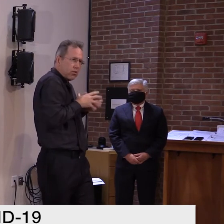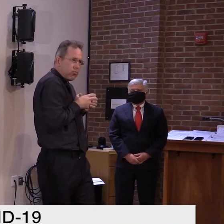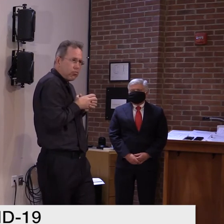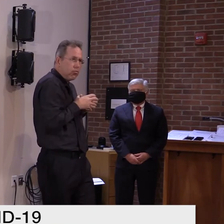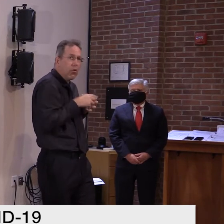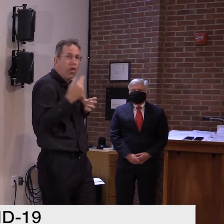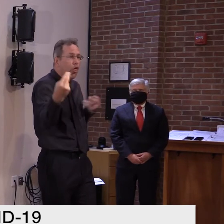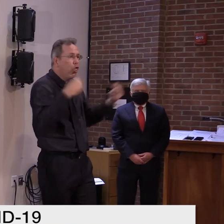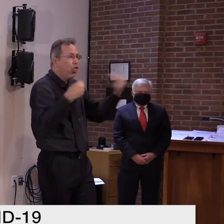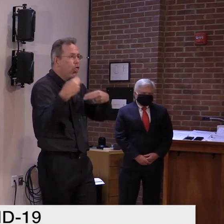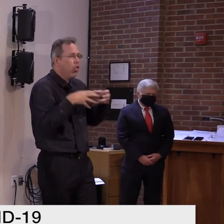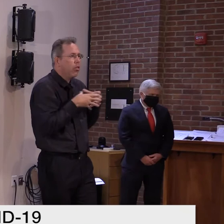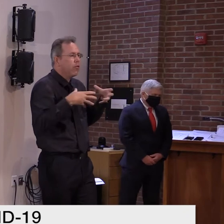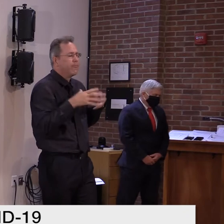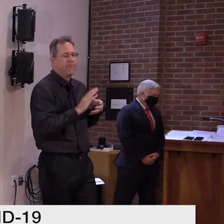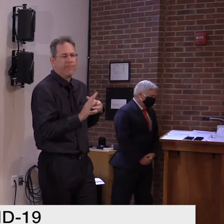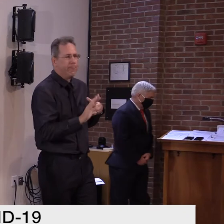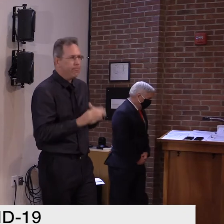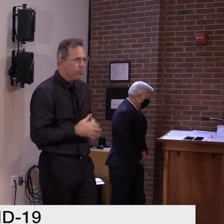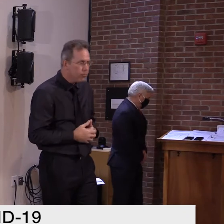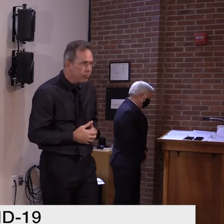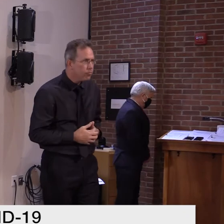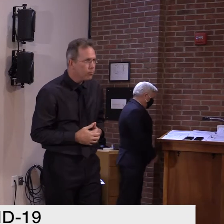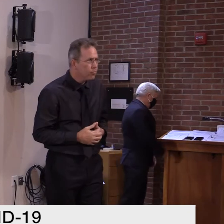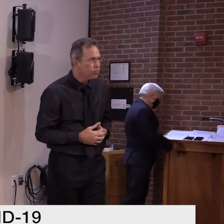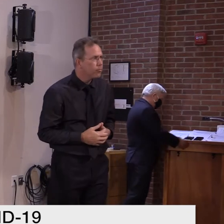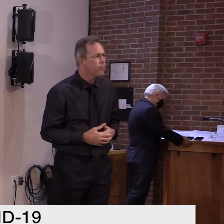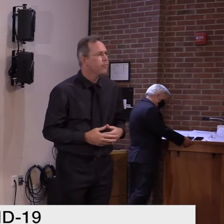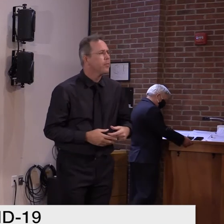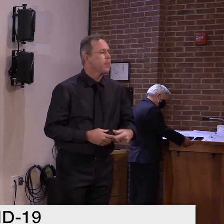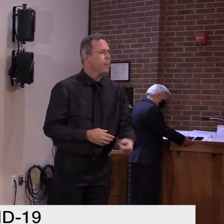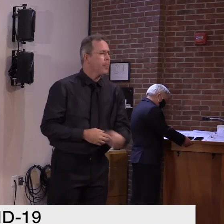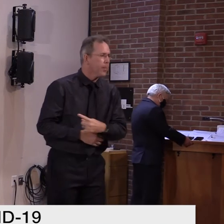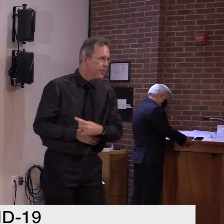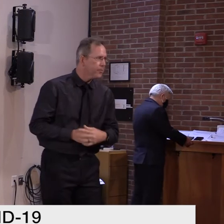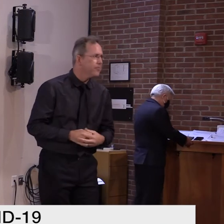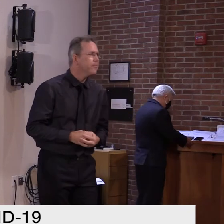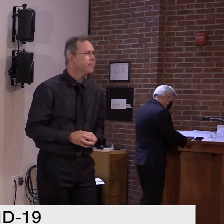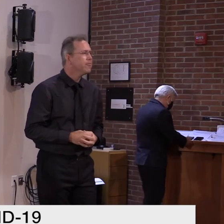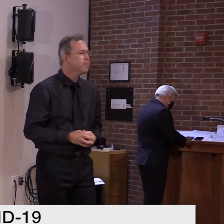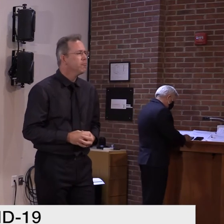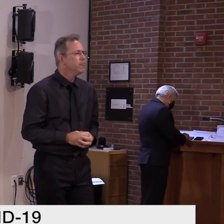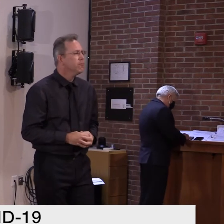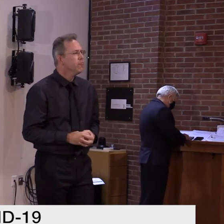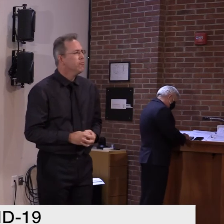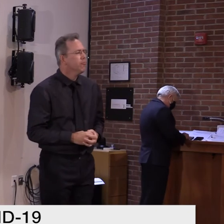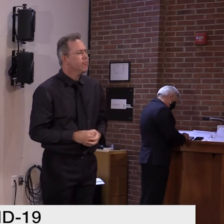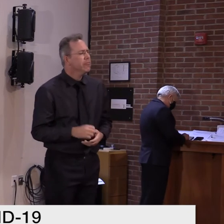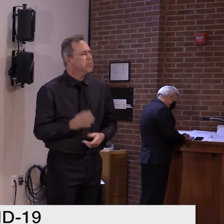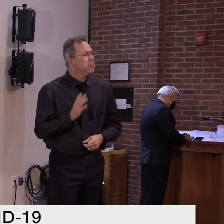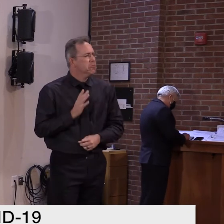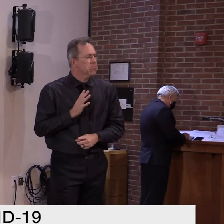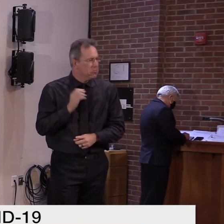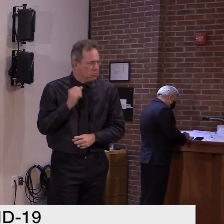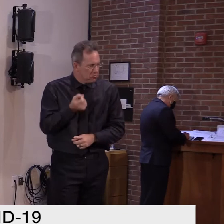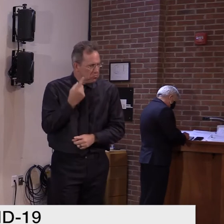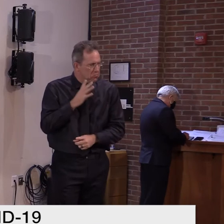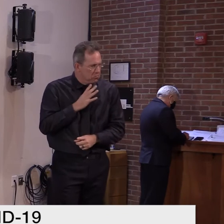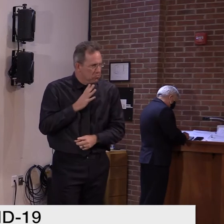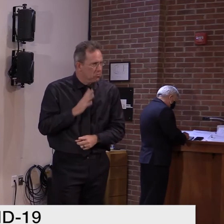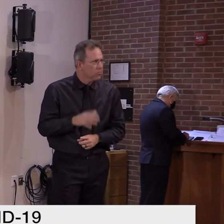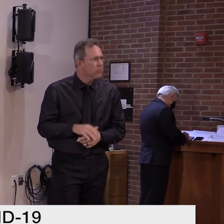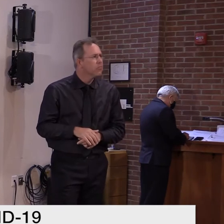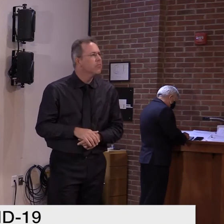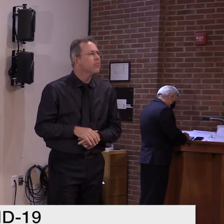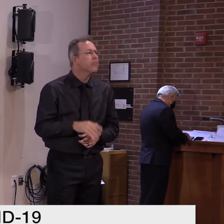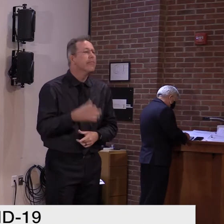It does. I I, I just, I think it kind of raises some questions of, you know, if a gym is still open, if our restaurants are still open. I mean, if these are